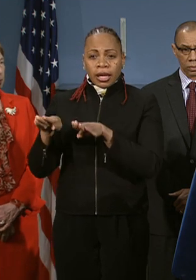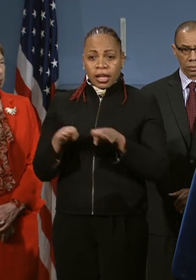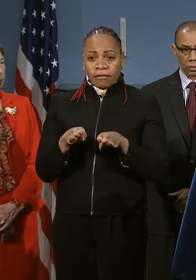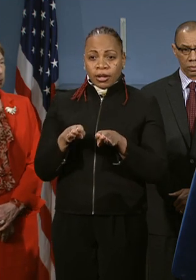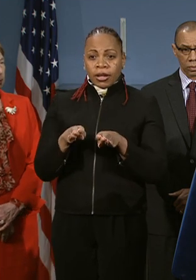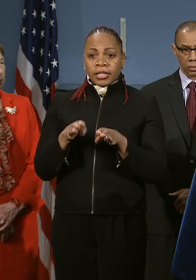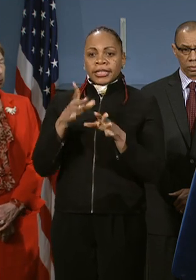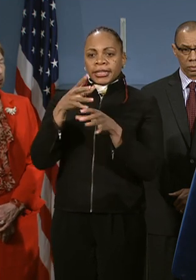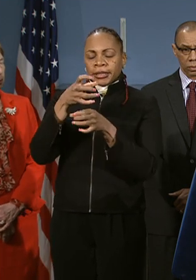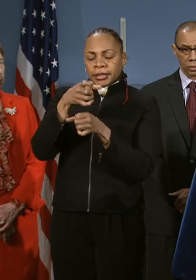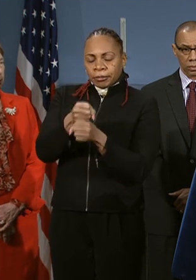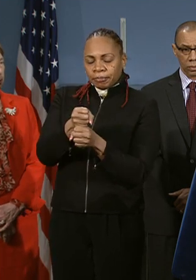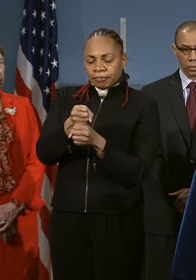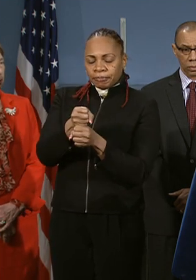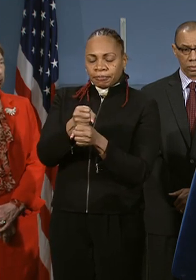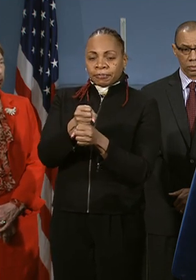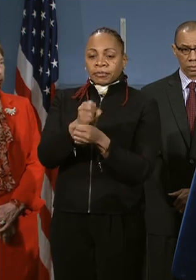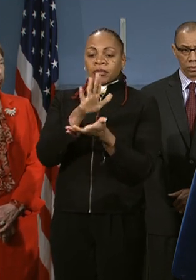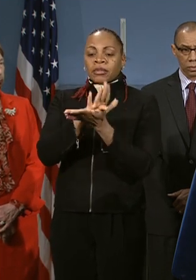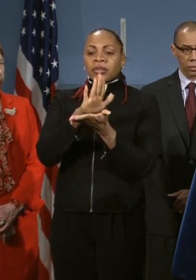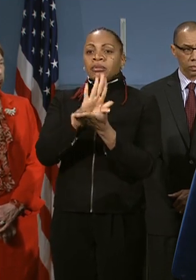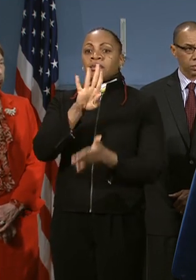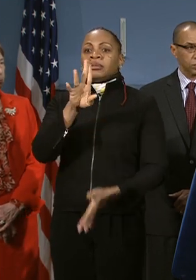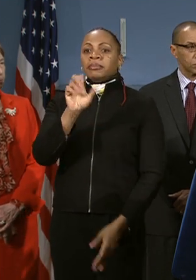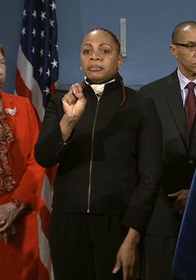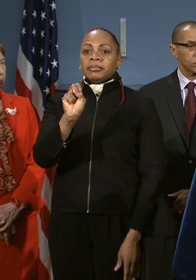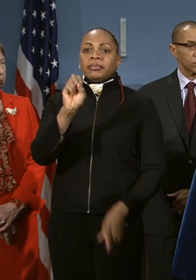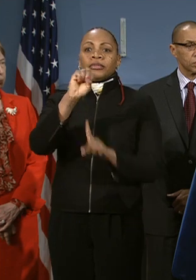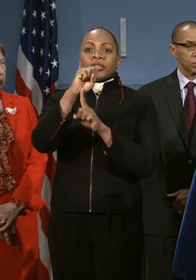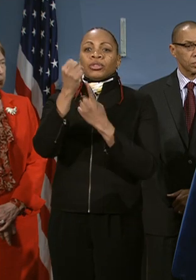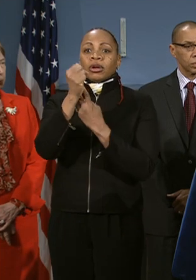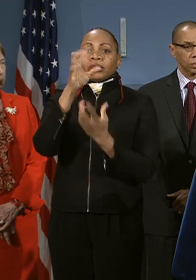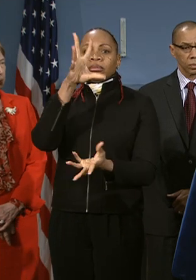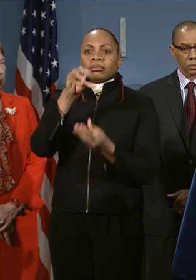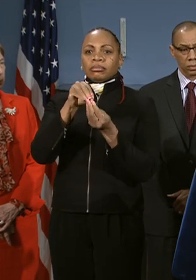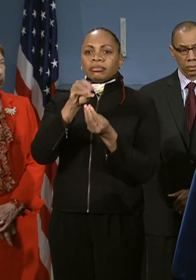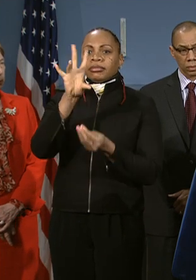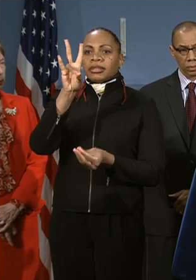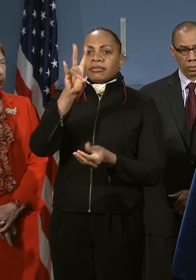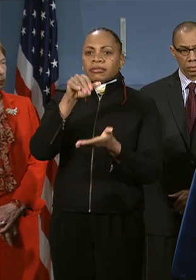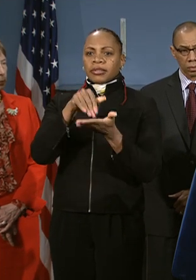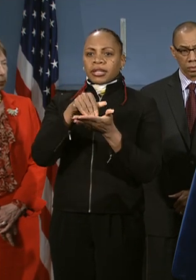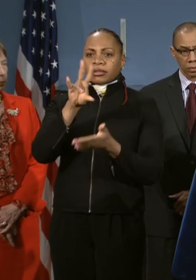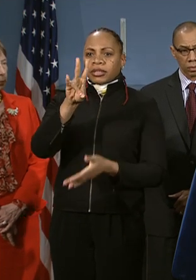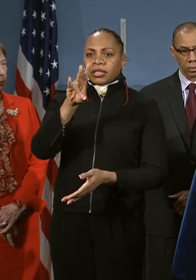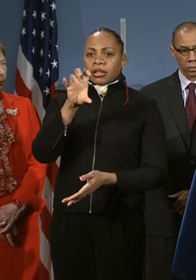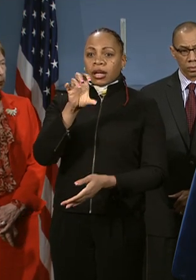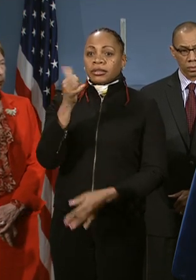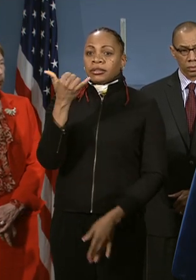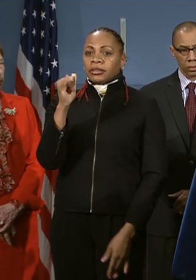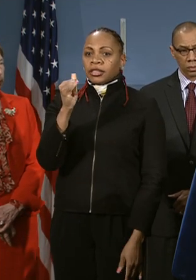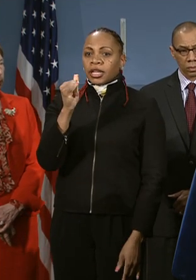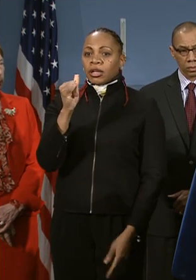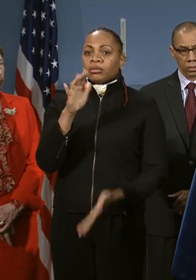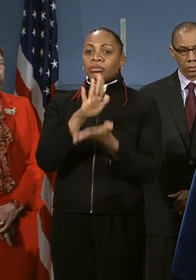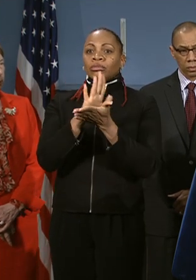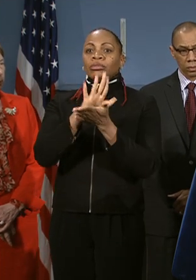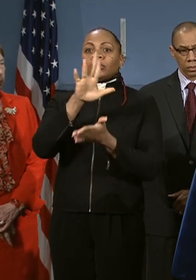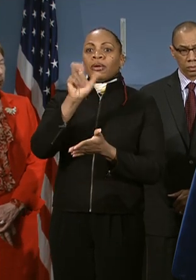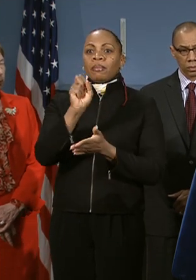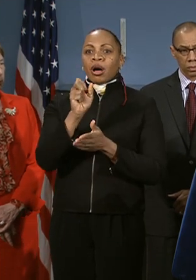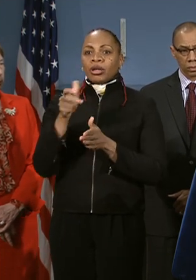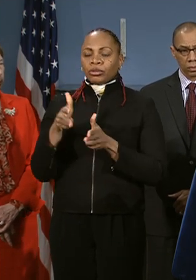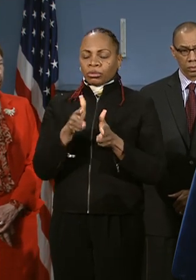overall summary of the school bus situation. There are a total of 7,700 yellow school bus routes in the city.